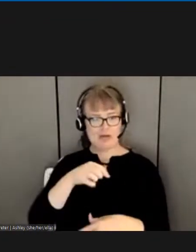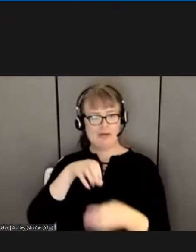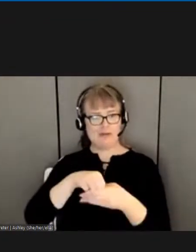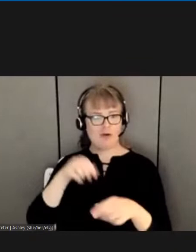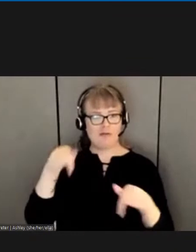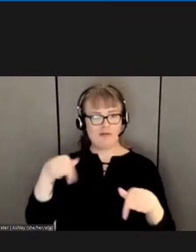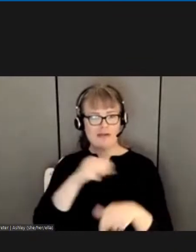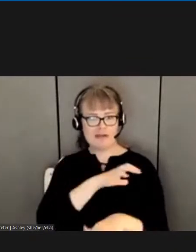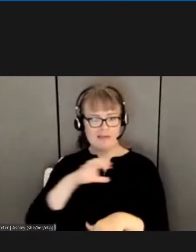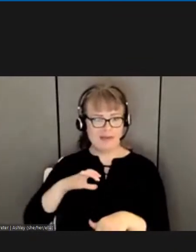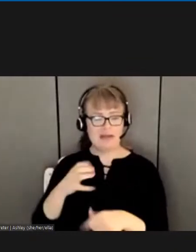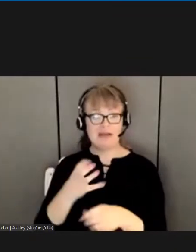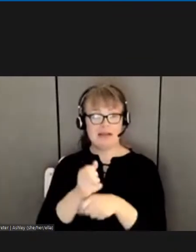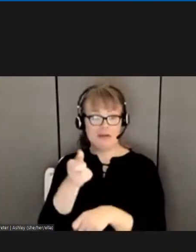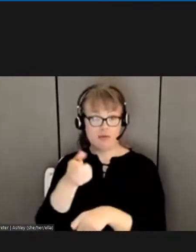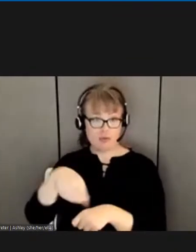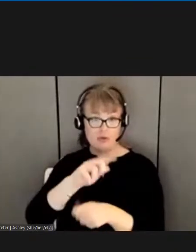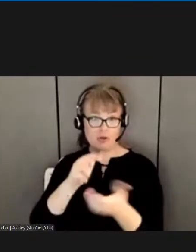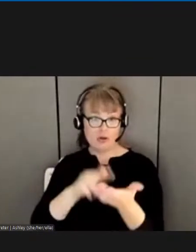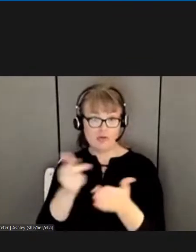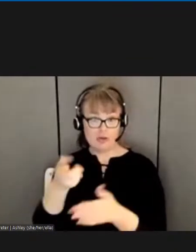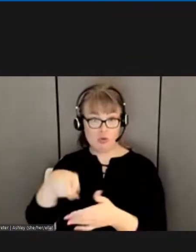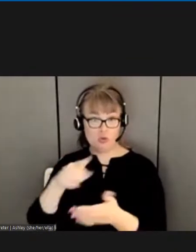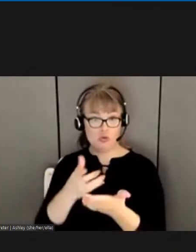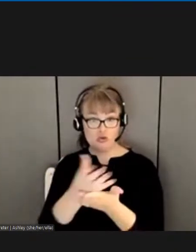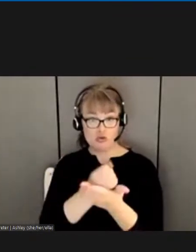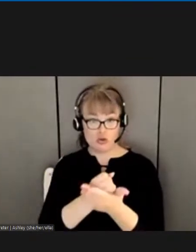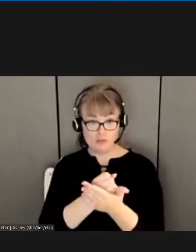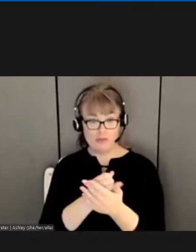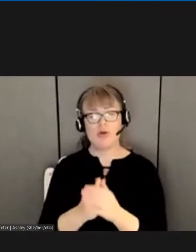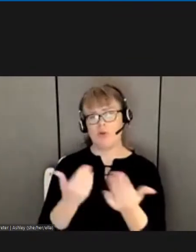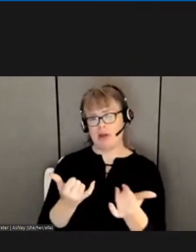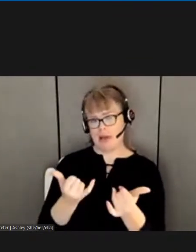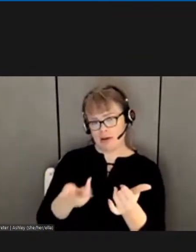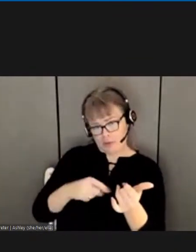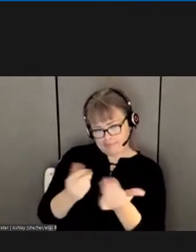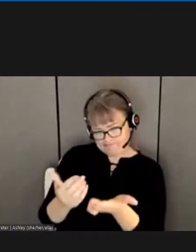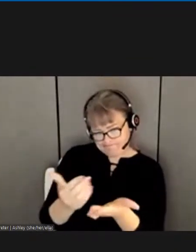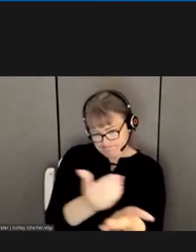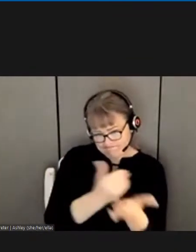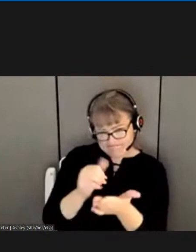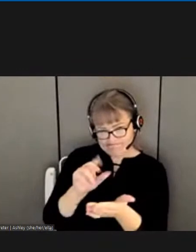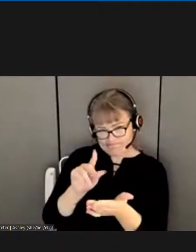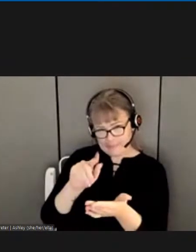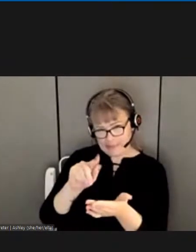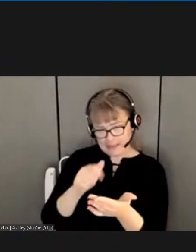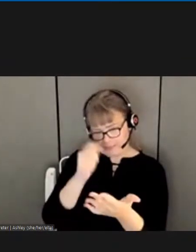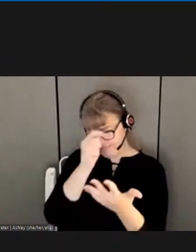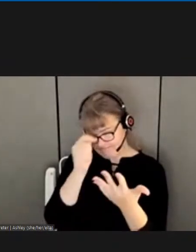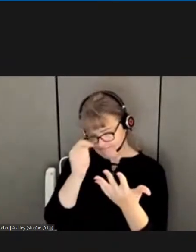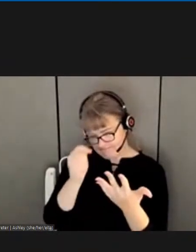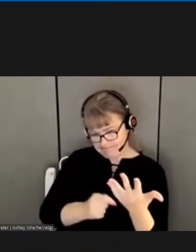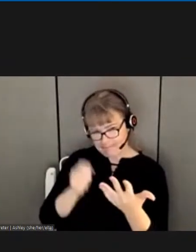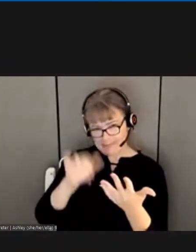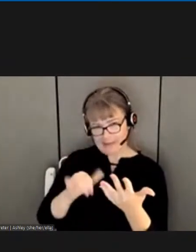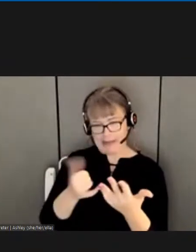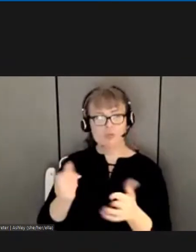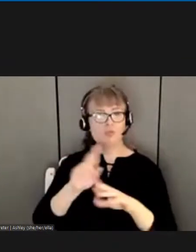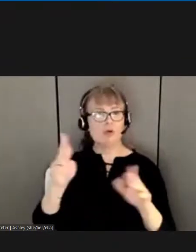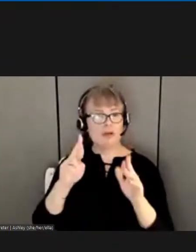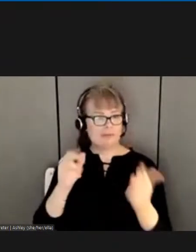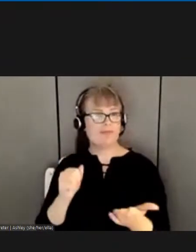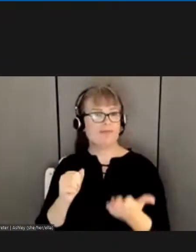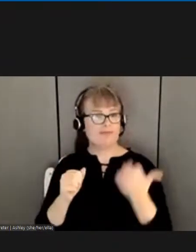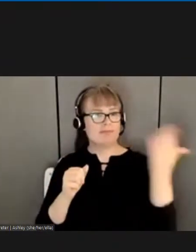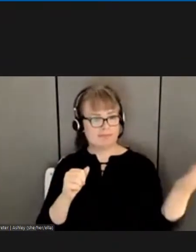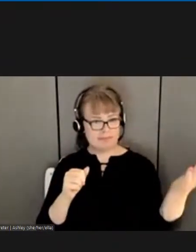pro proposals are being prepared the data and research necessary support our demands is being compiled which is important because it's easy to